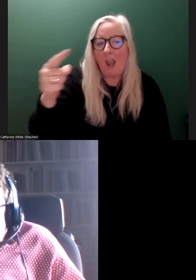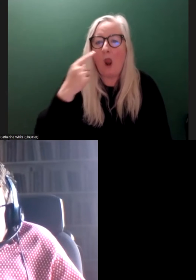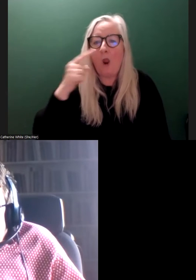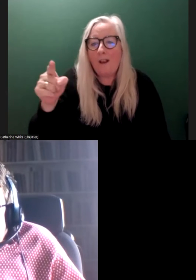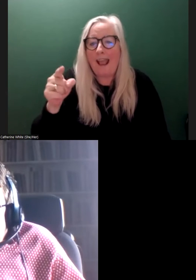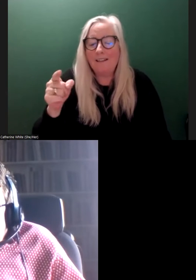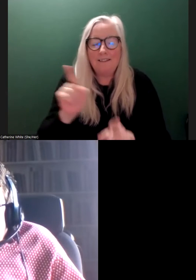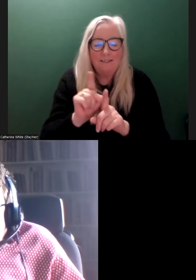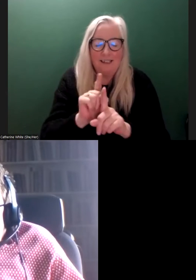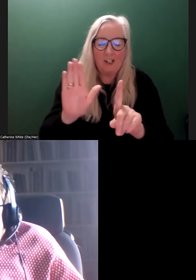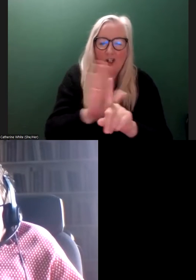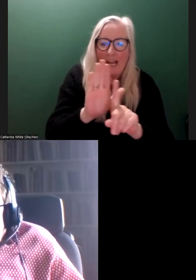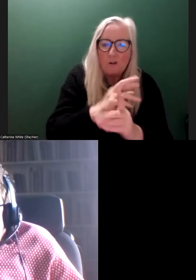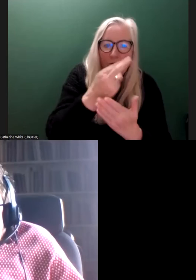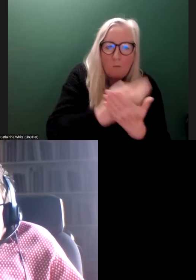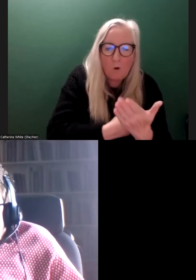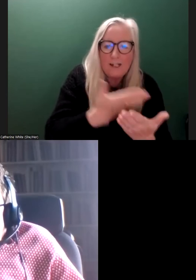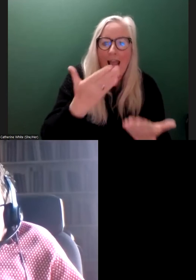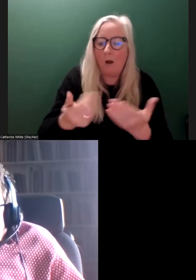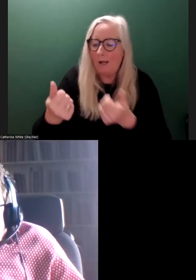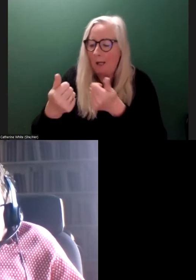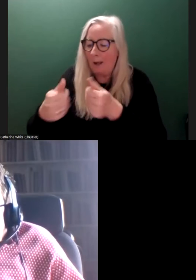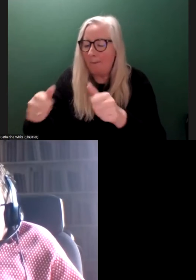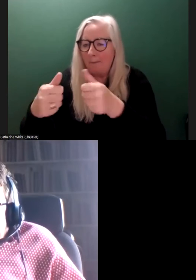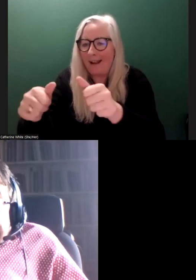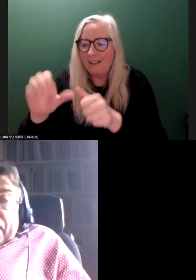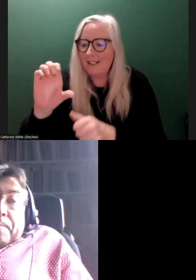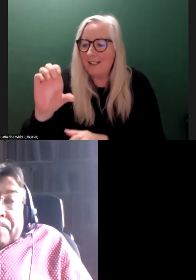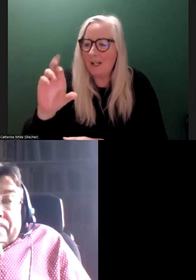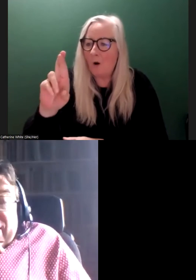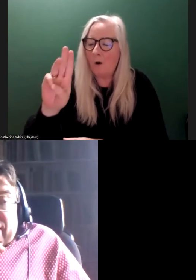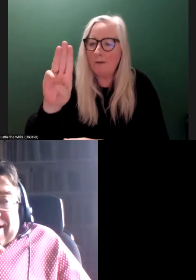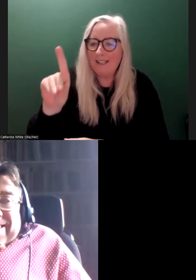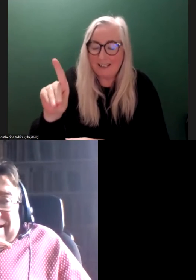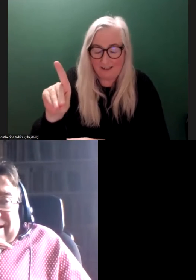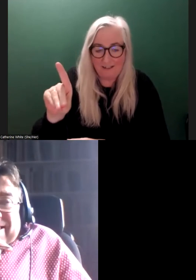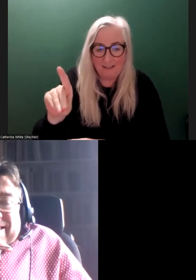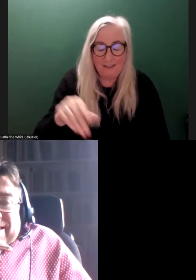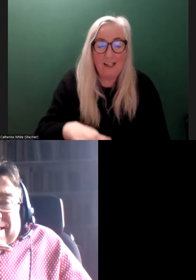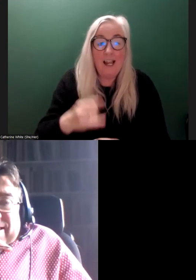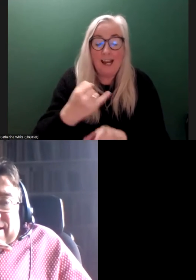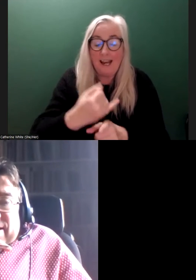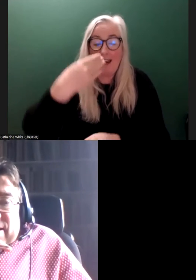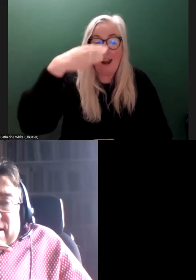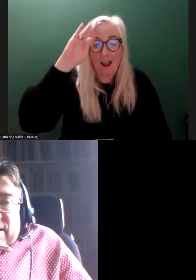reports are going on, how they're implementing the CRPD. Essentially, they're the go-to people. In Ireland,